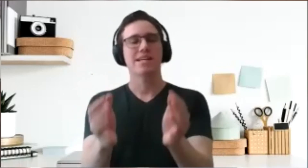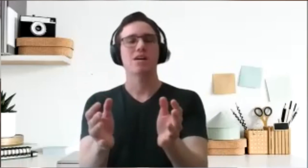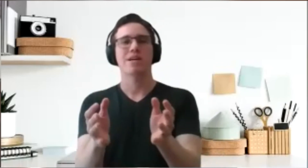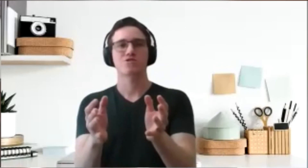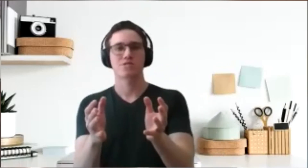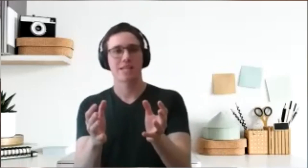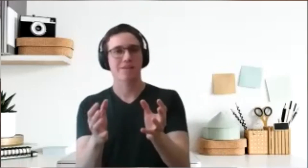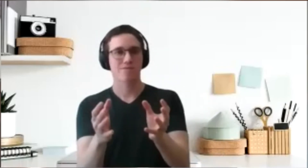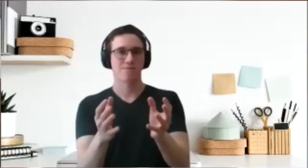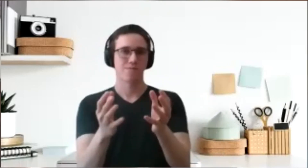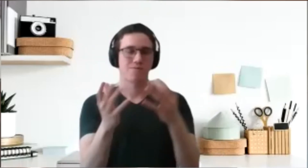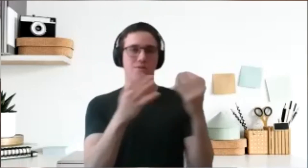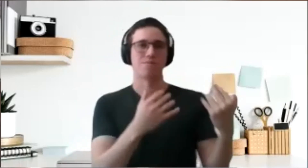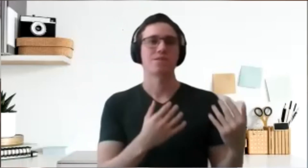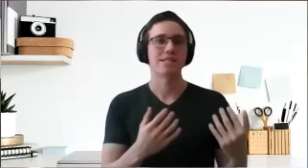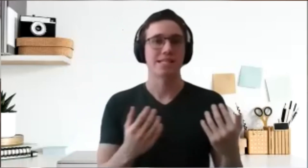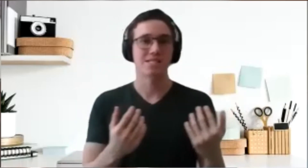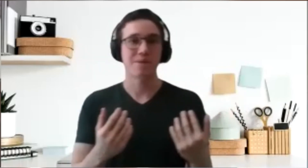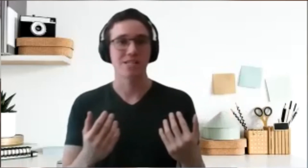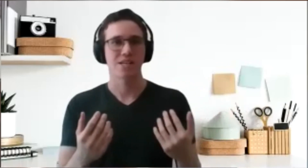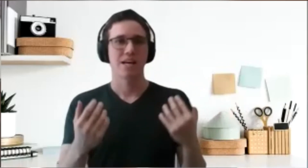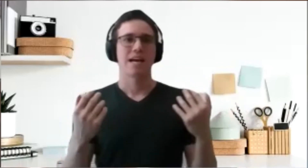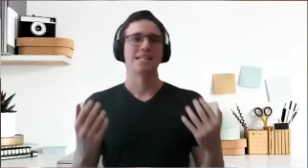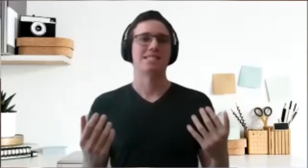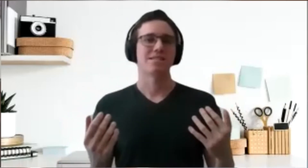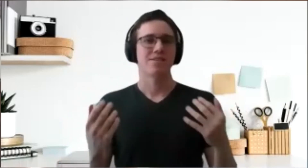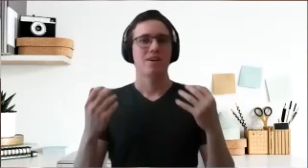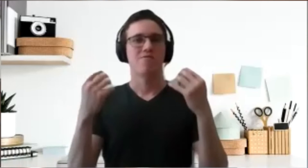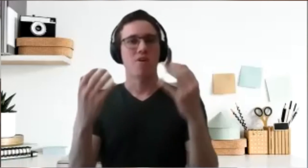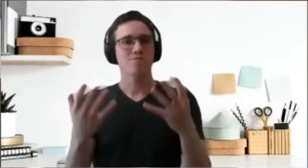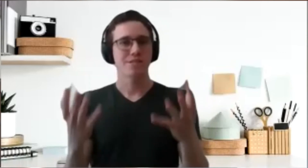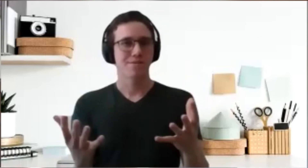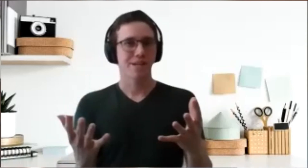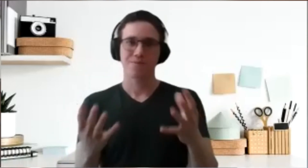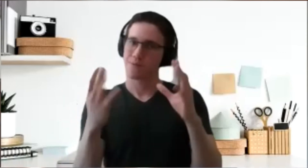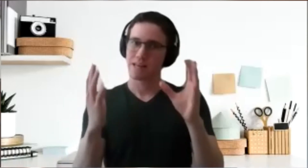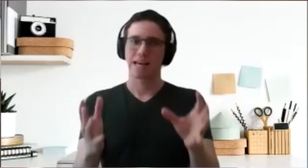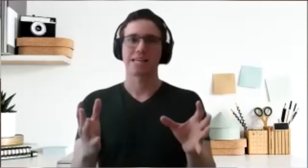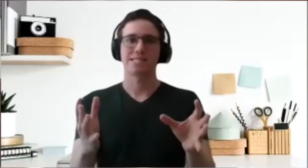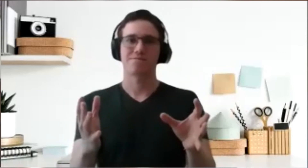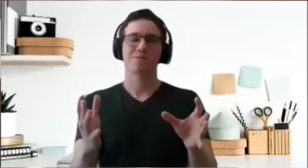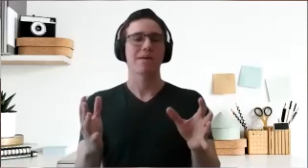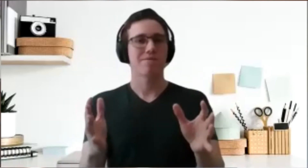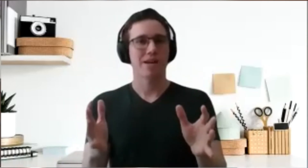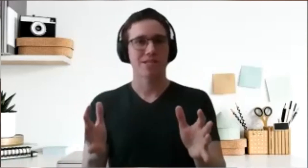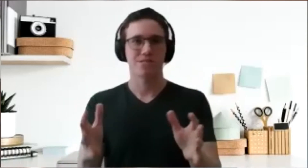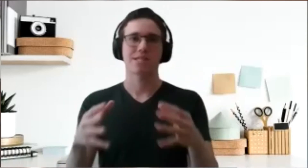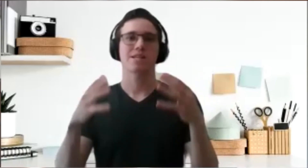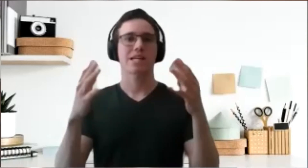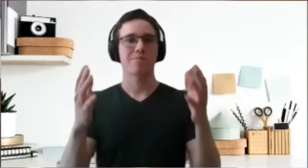takeaway you should take from this speech is that volunteering can be very interesting, can